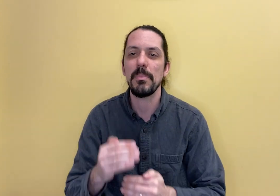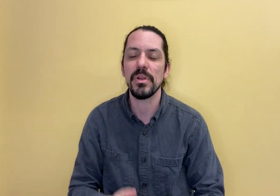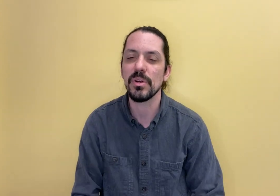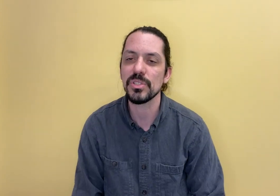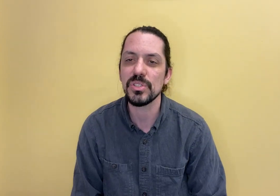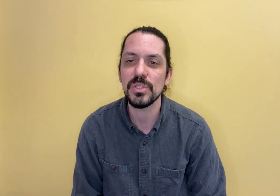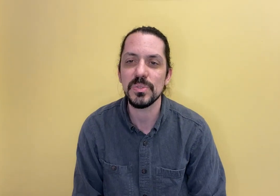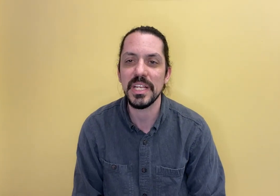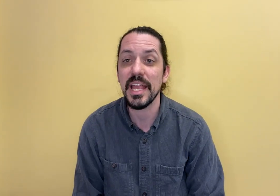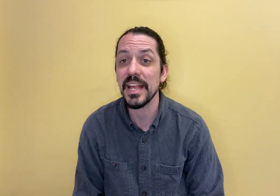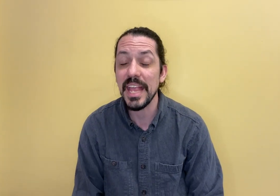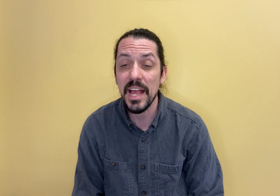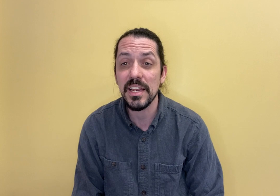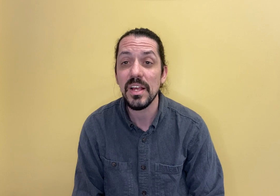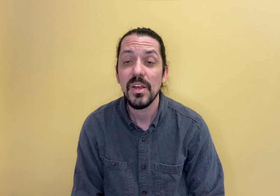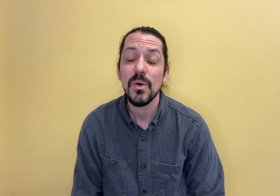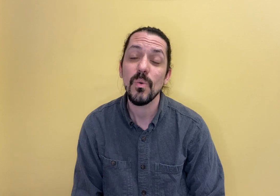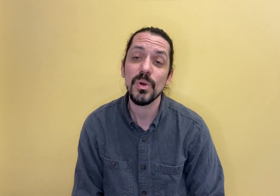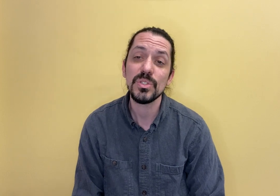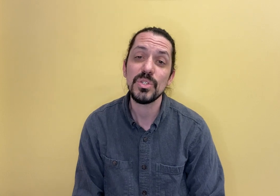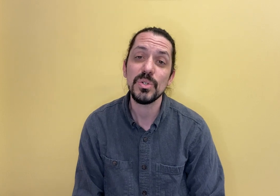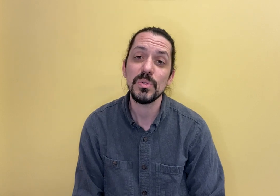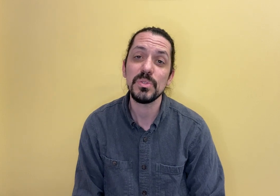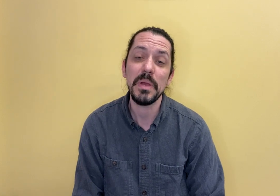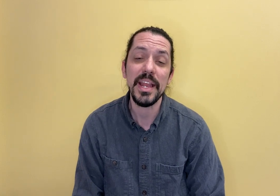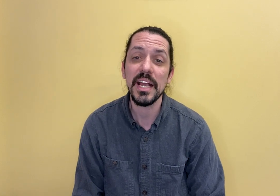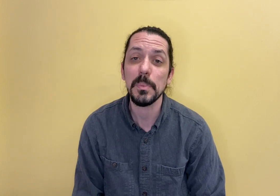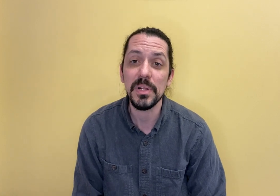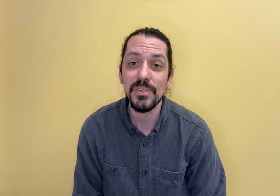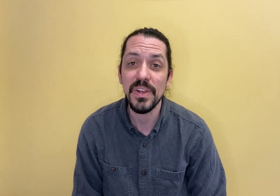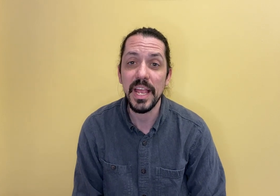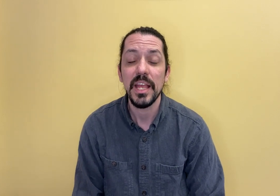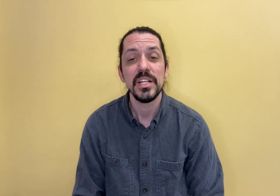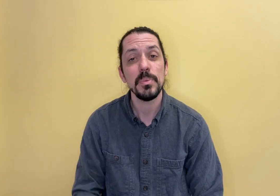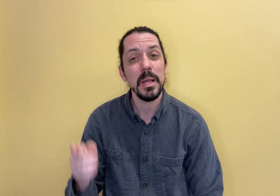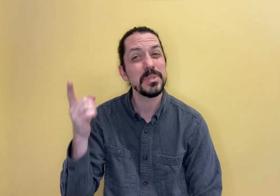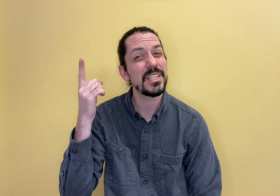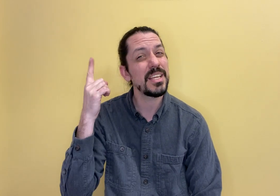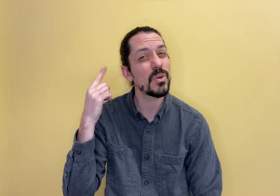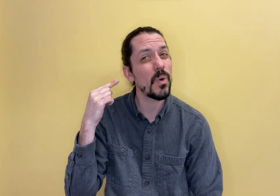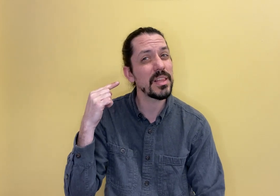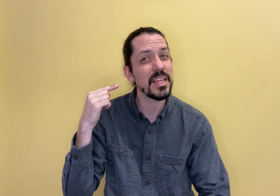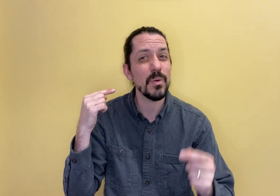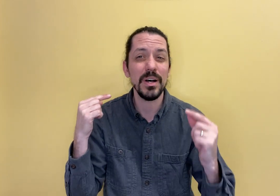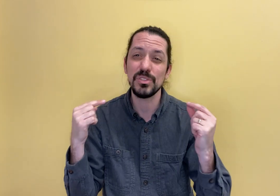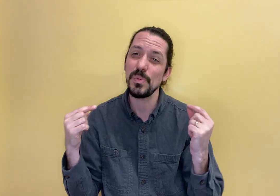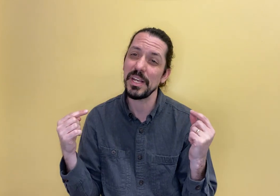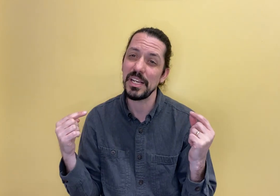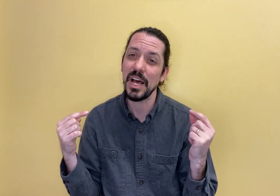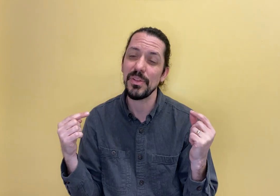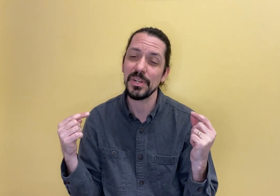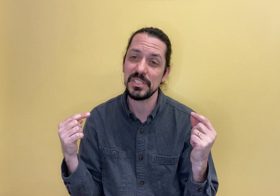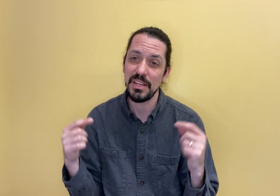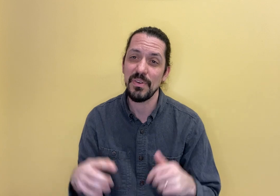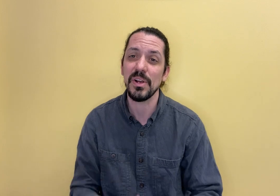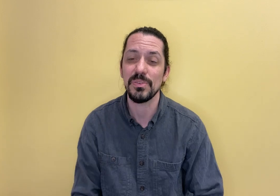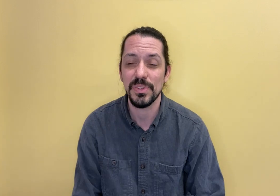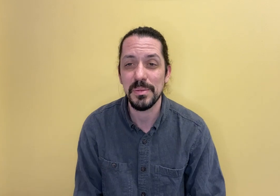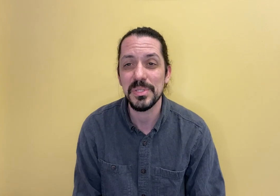precursor to singing in canon or to any kind of polyphony. To be able to hear one thing while doing another is difficult for them to